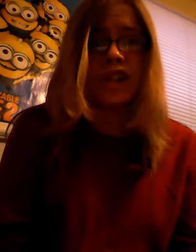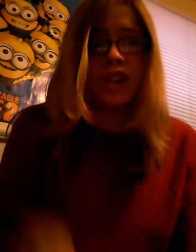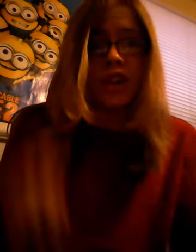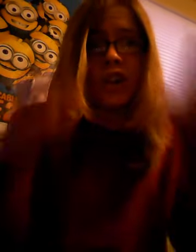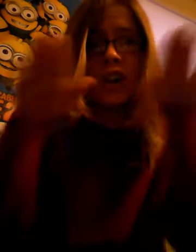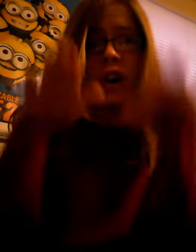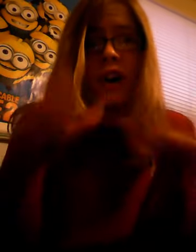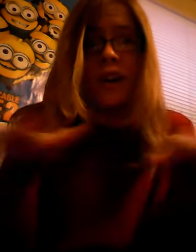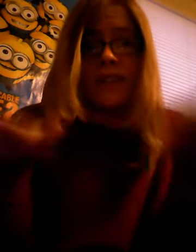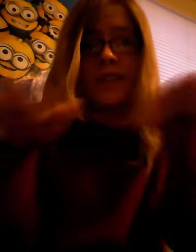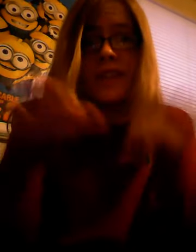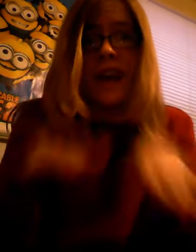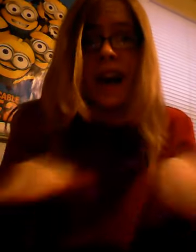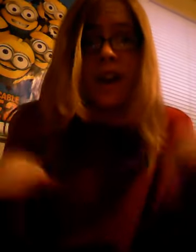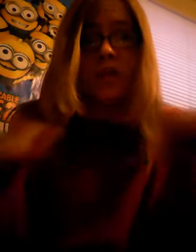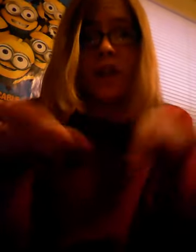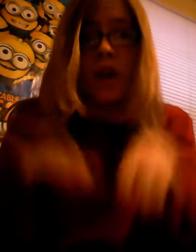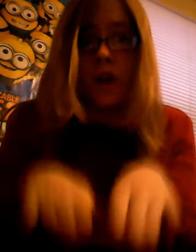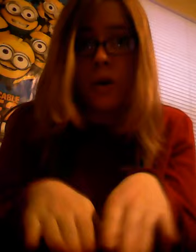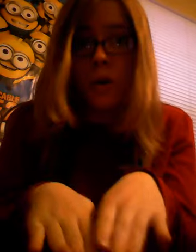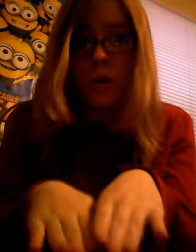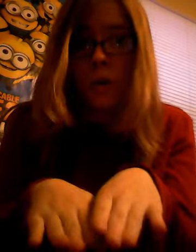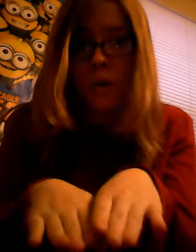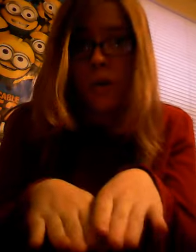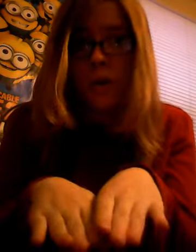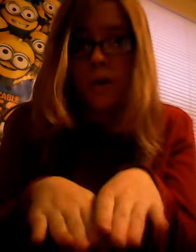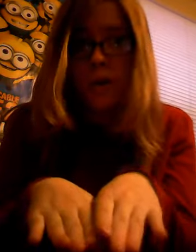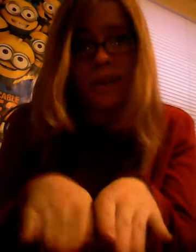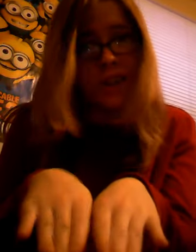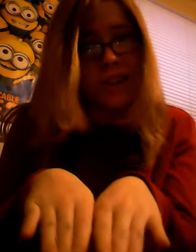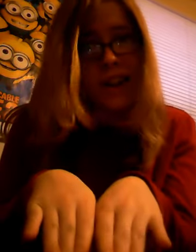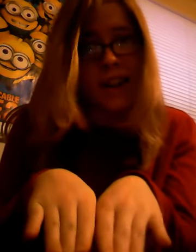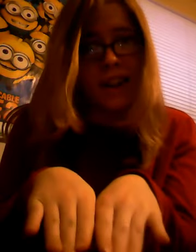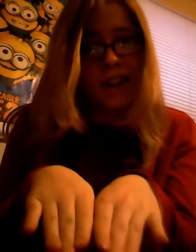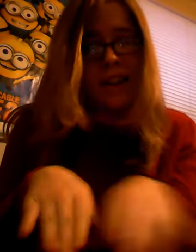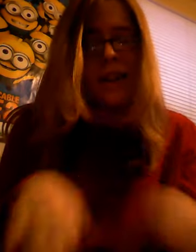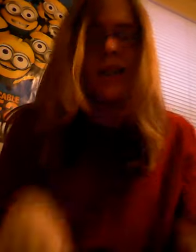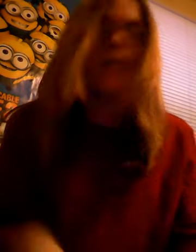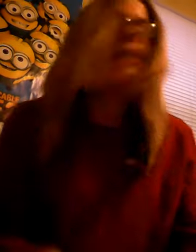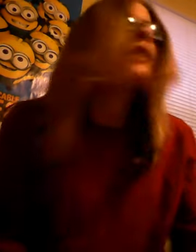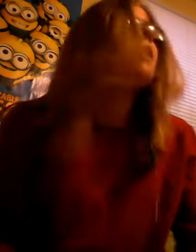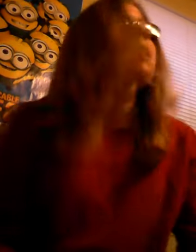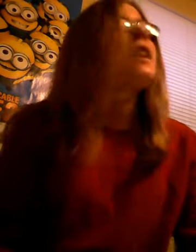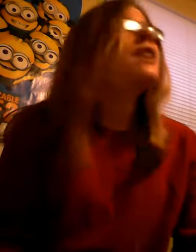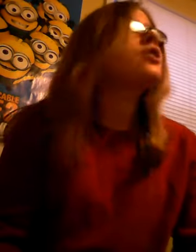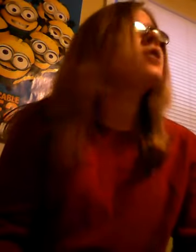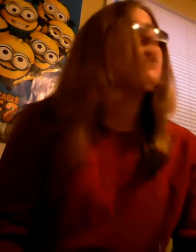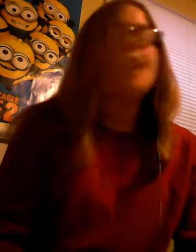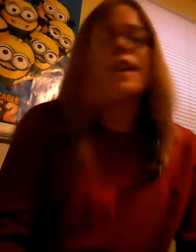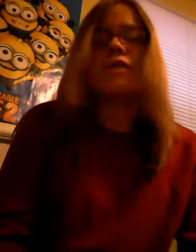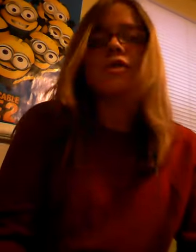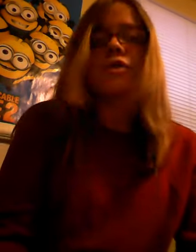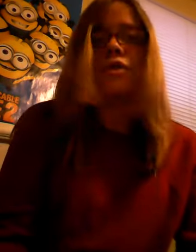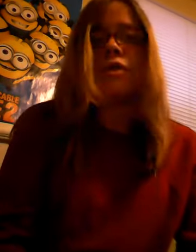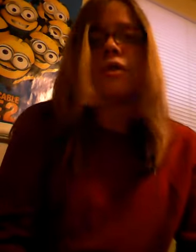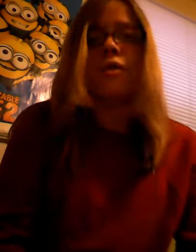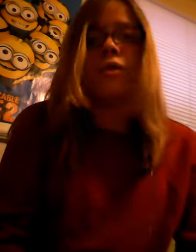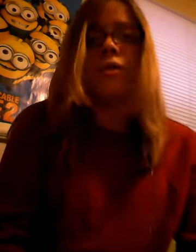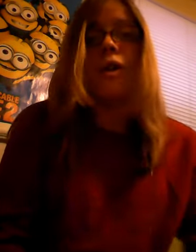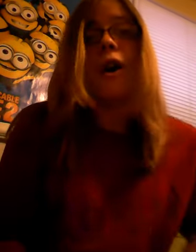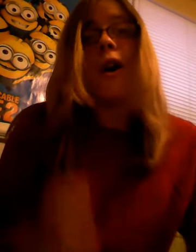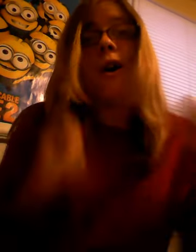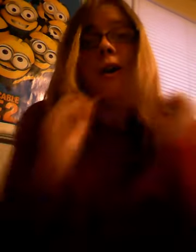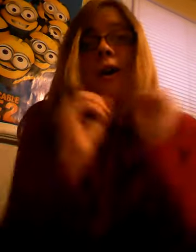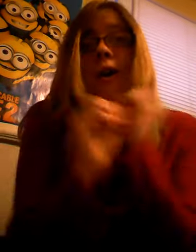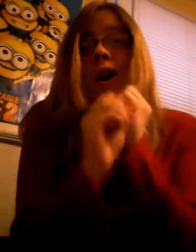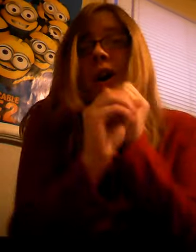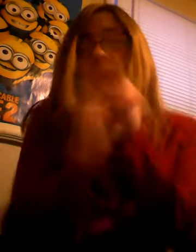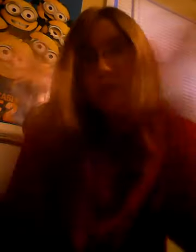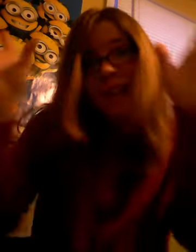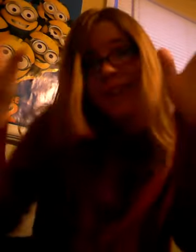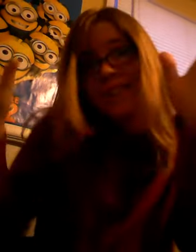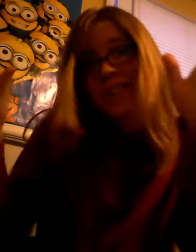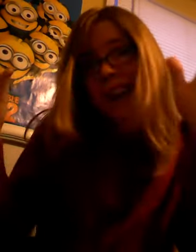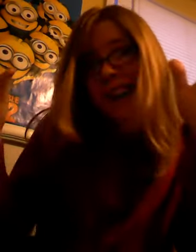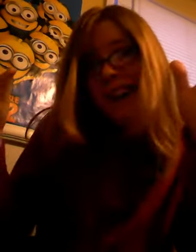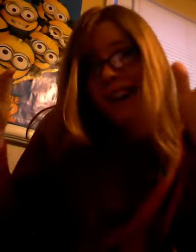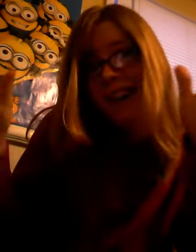on the down low. Just saying. And shout out to Wolf Alpha Striker.